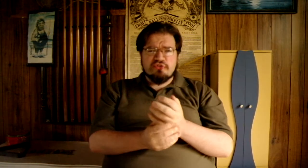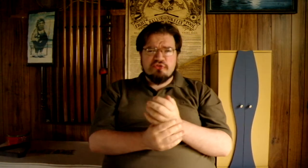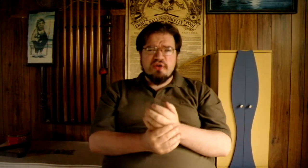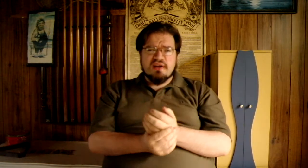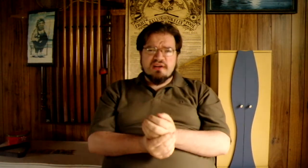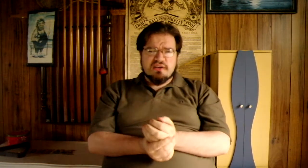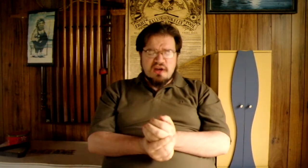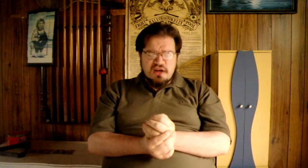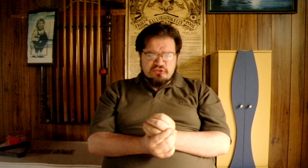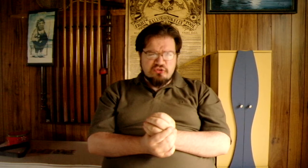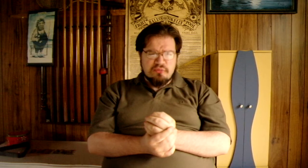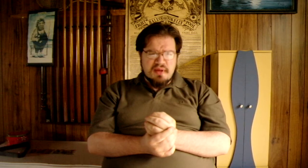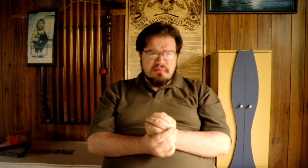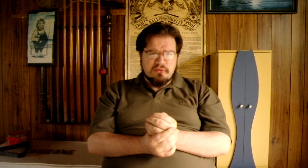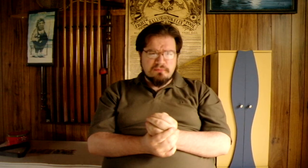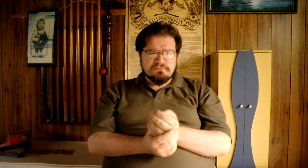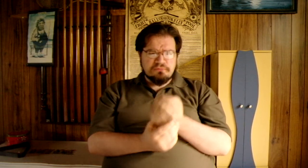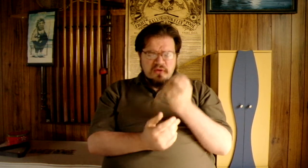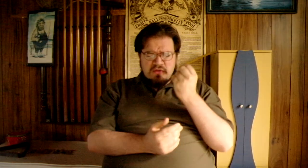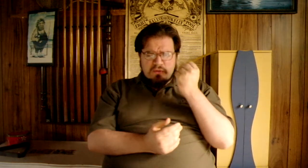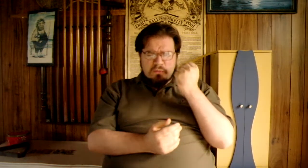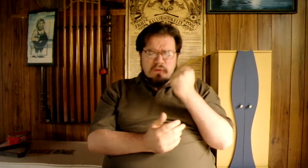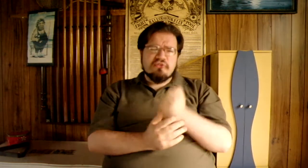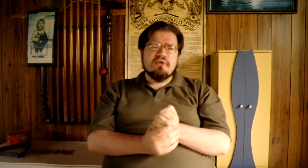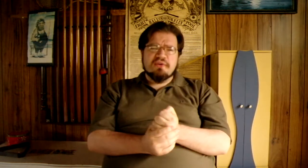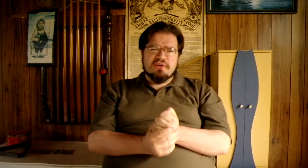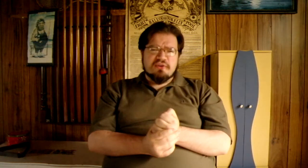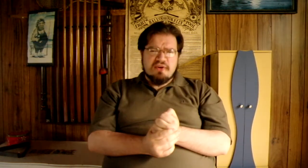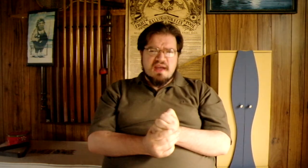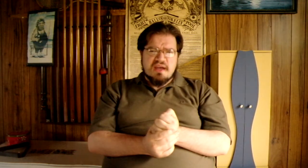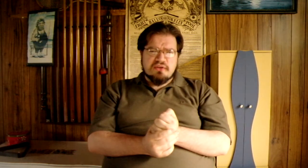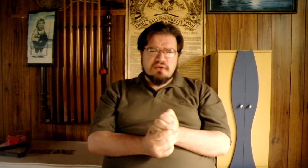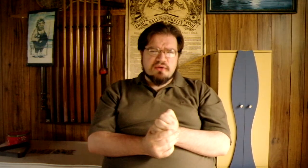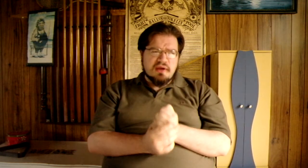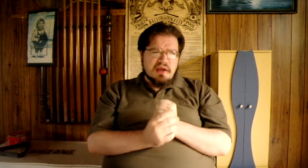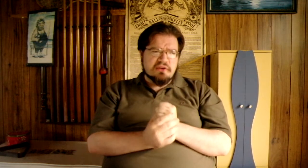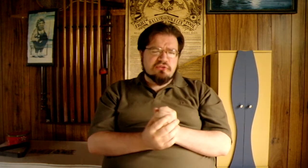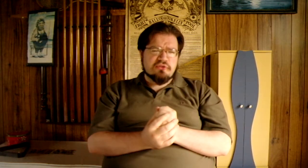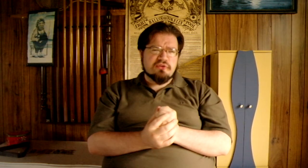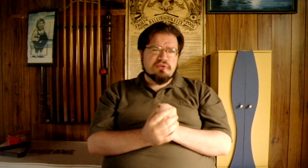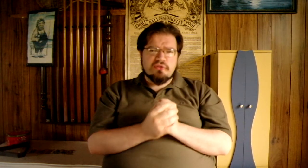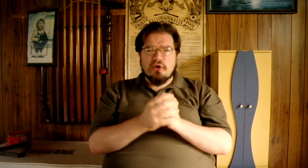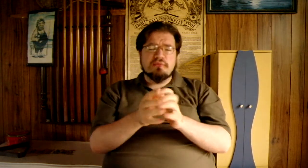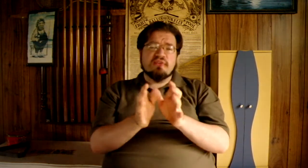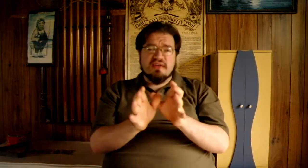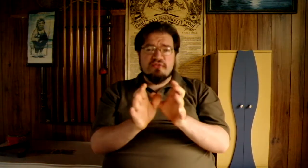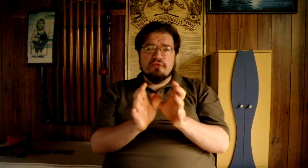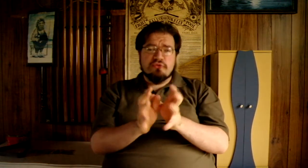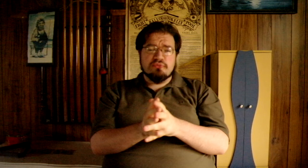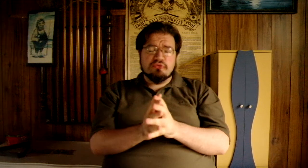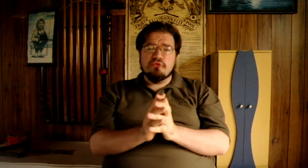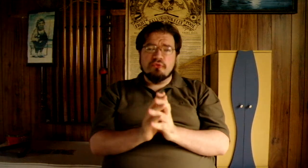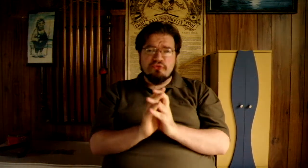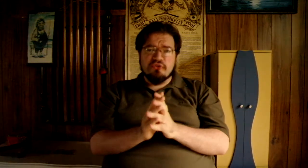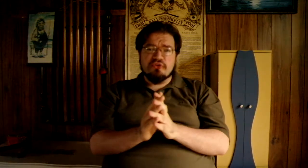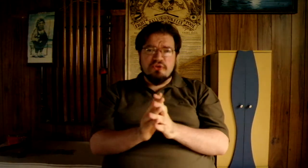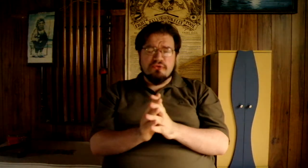try and show people what's going on in your head and hopefully give you some tools you can use